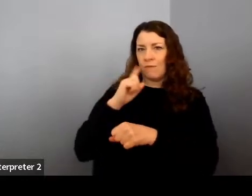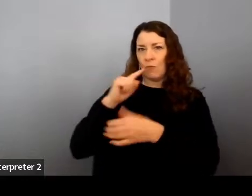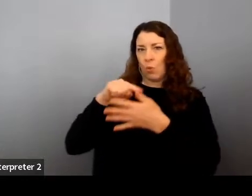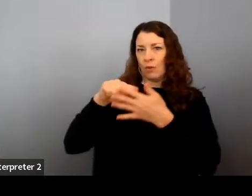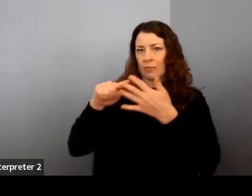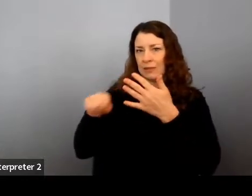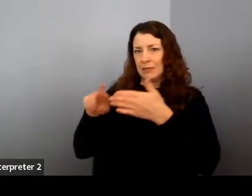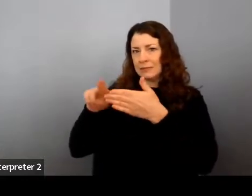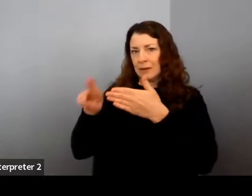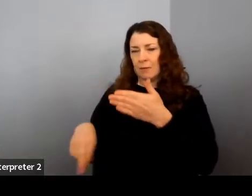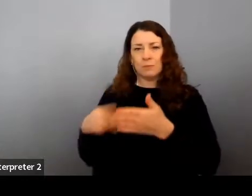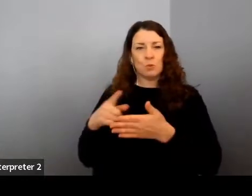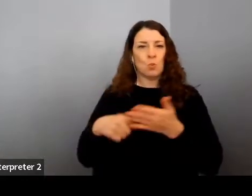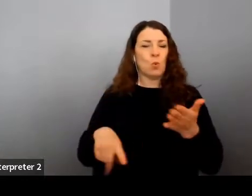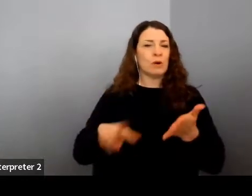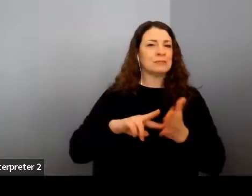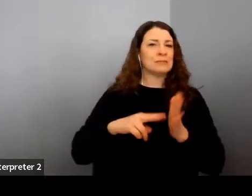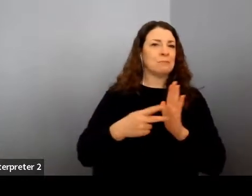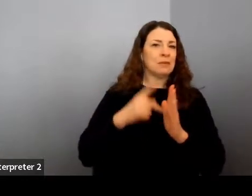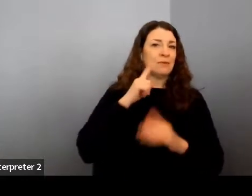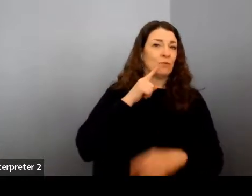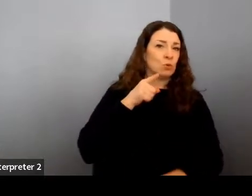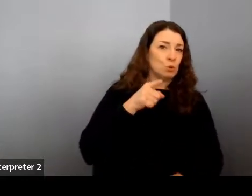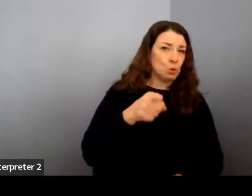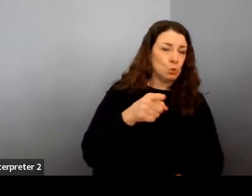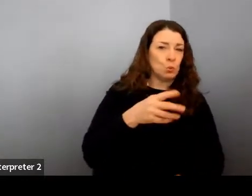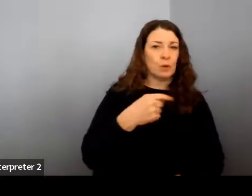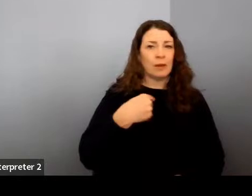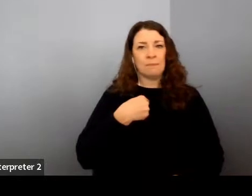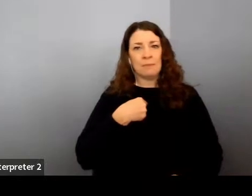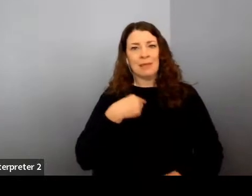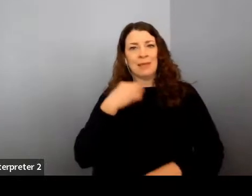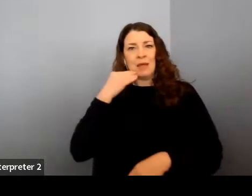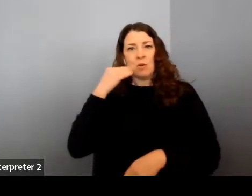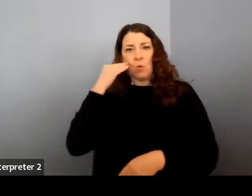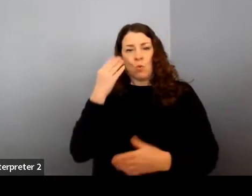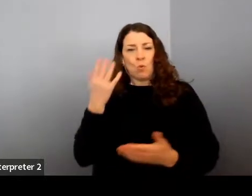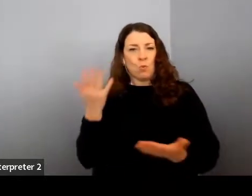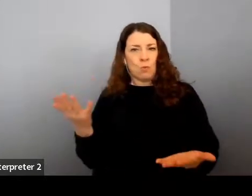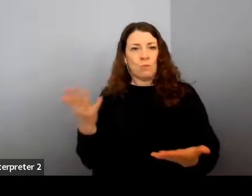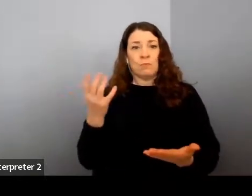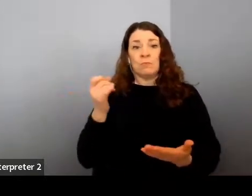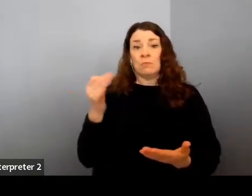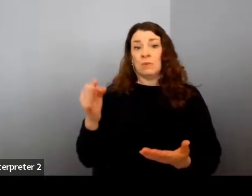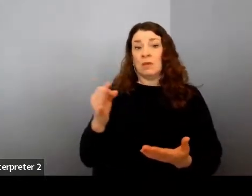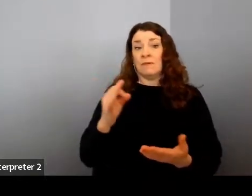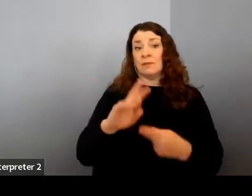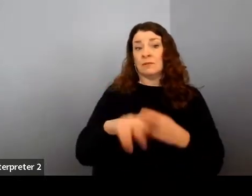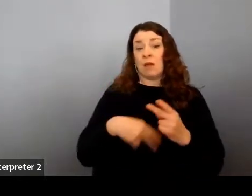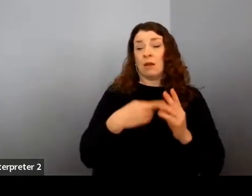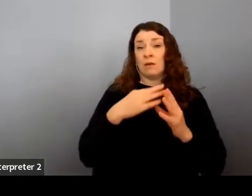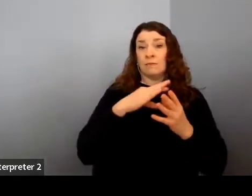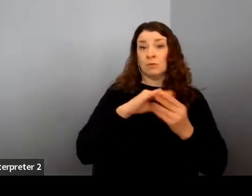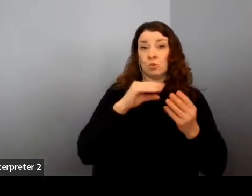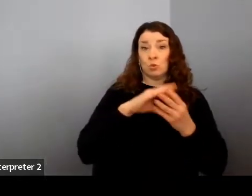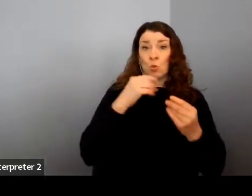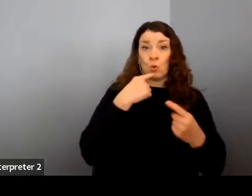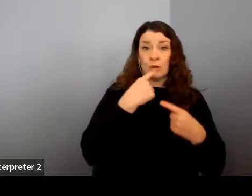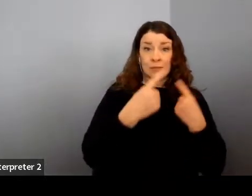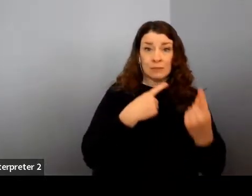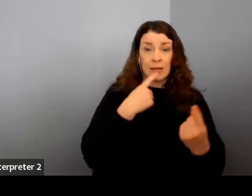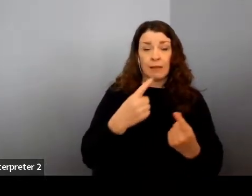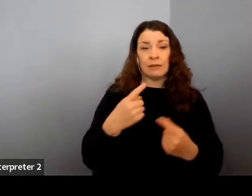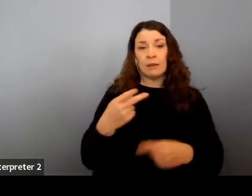that mean for you and me at home? And so I think whether that's in the form of storytelling, whether it's in public affairs and